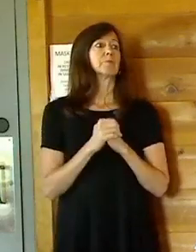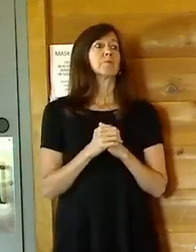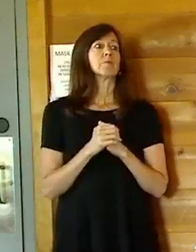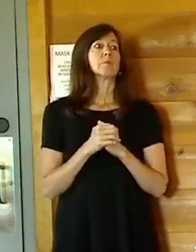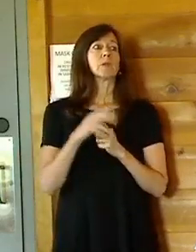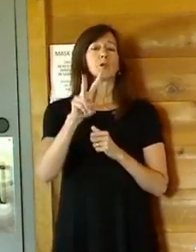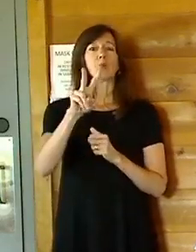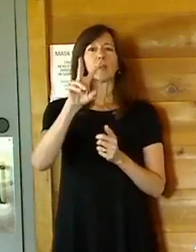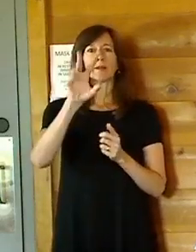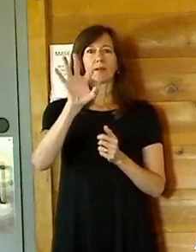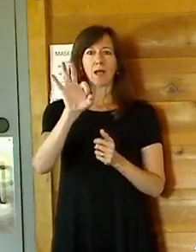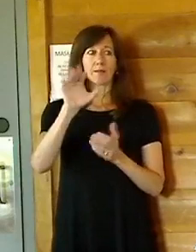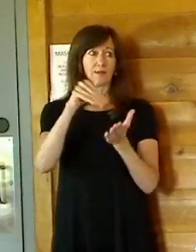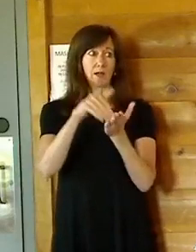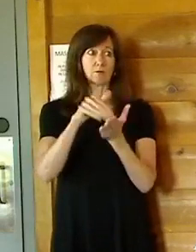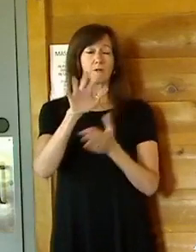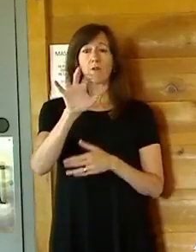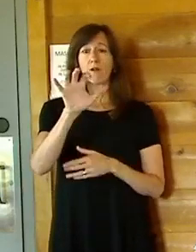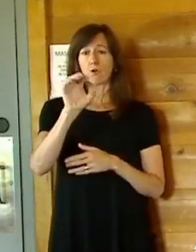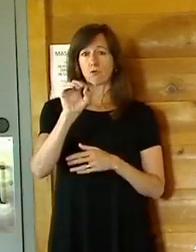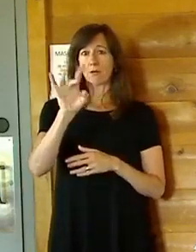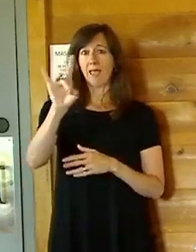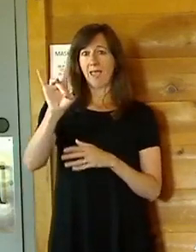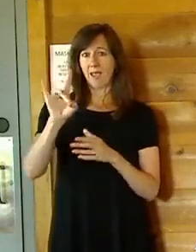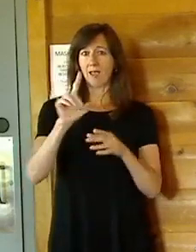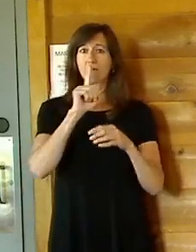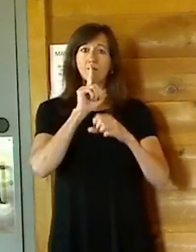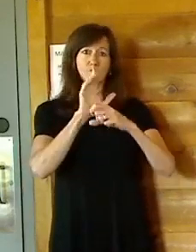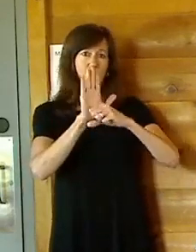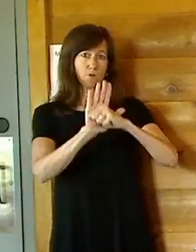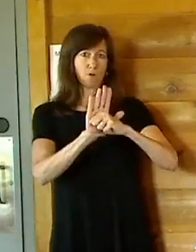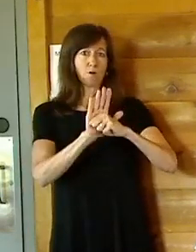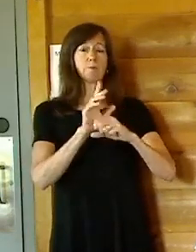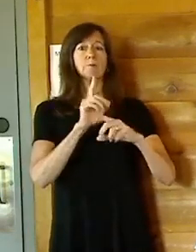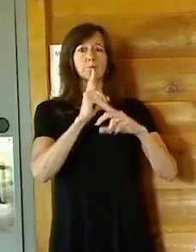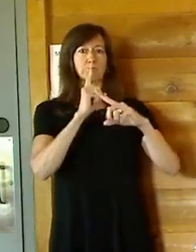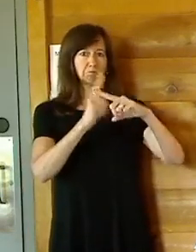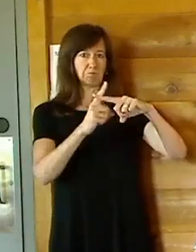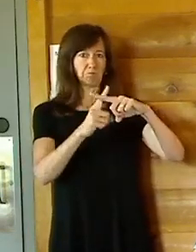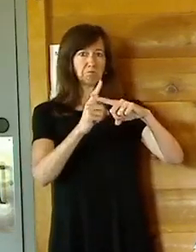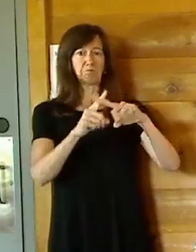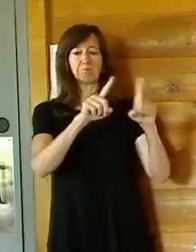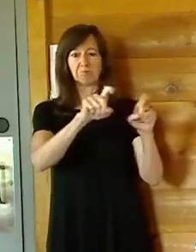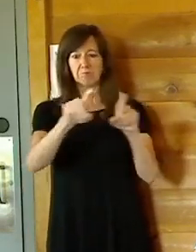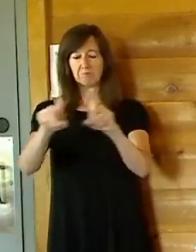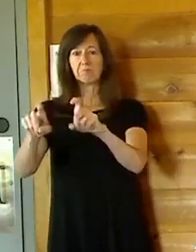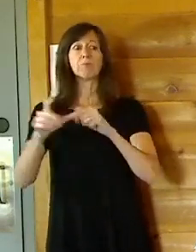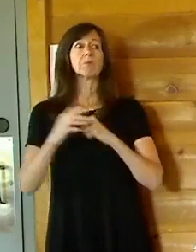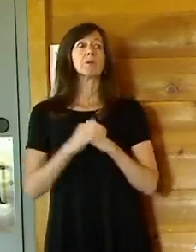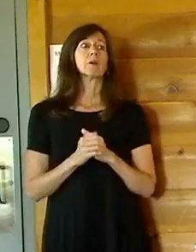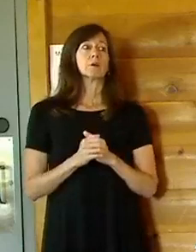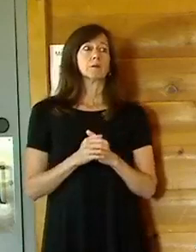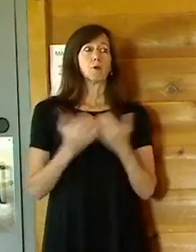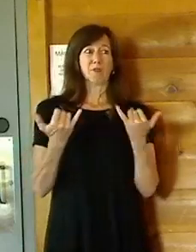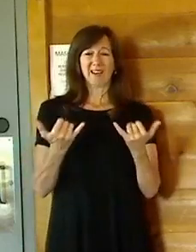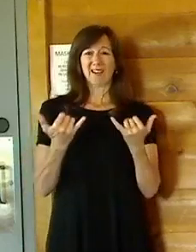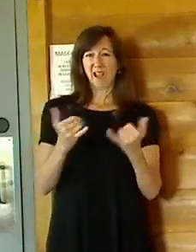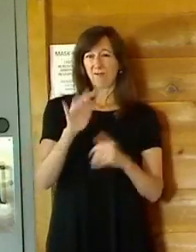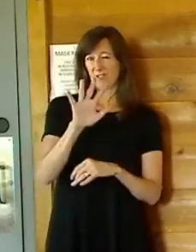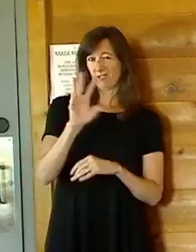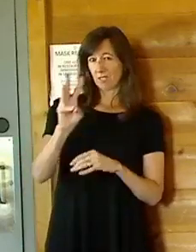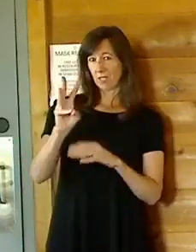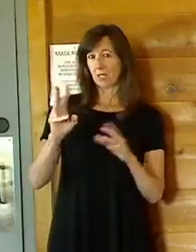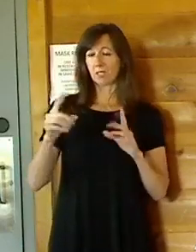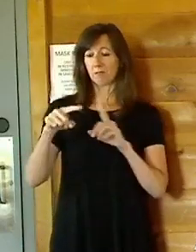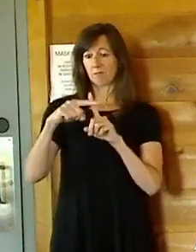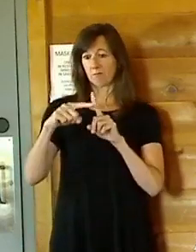total cases. That includes 56 current active cases. Now, just for